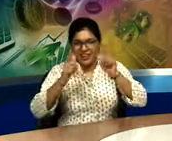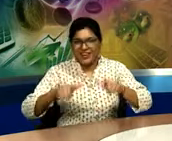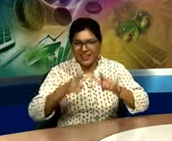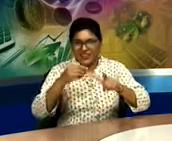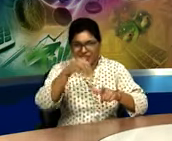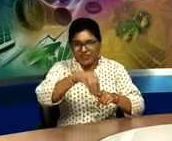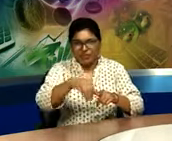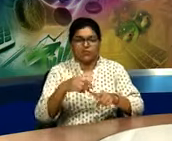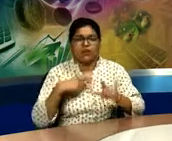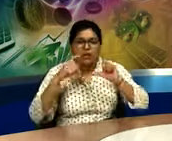It means I am neglecting.